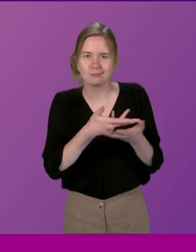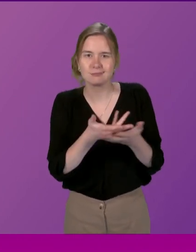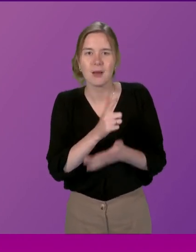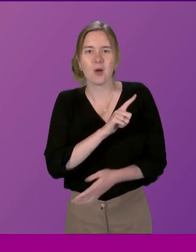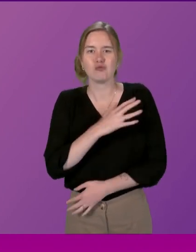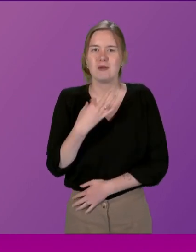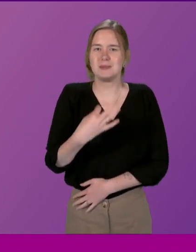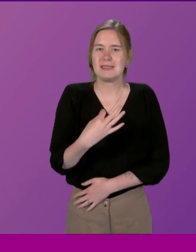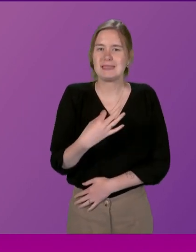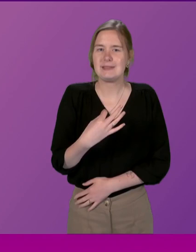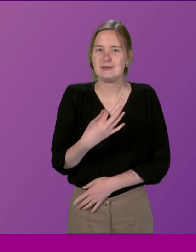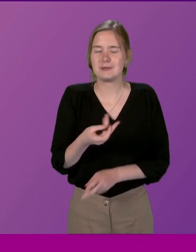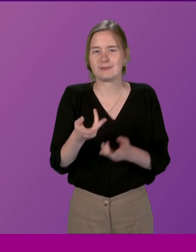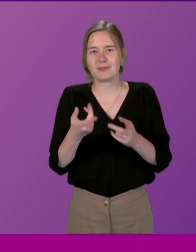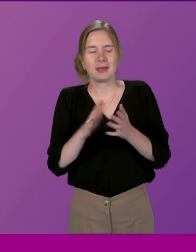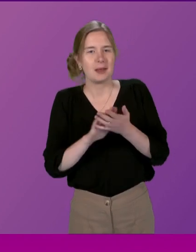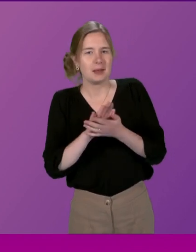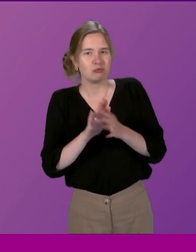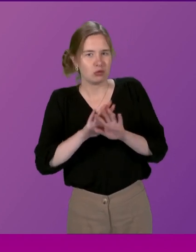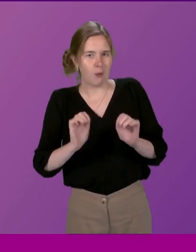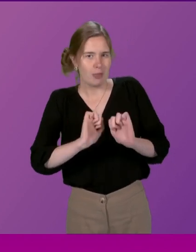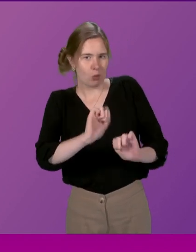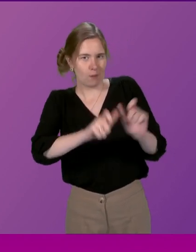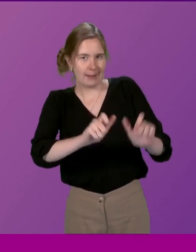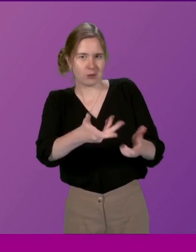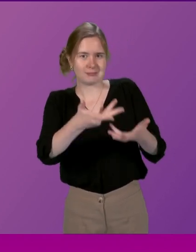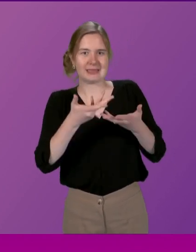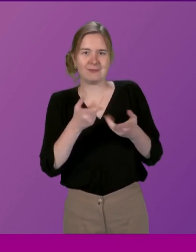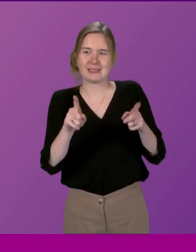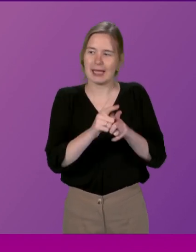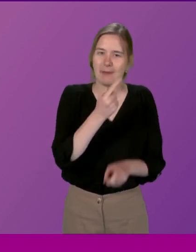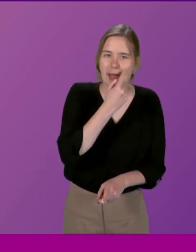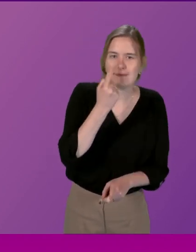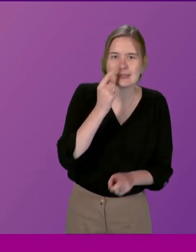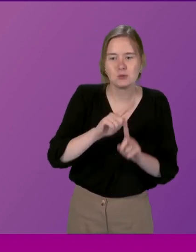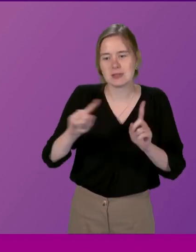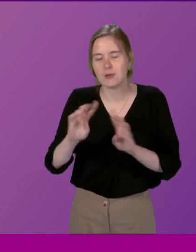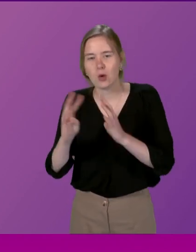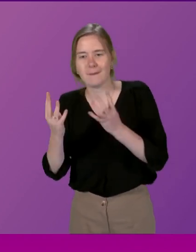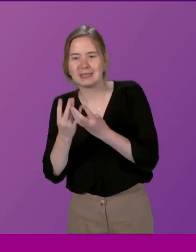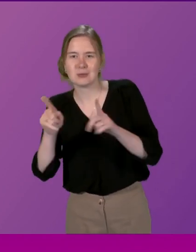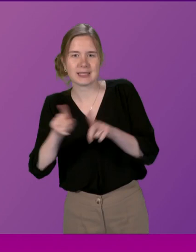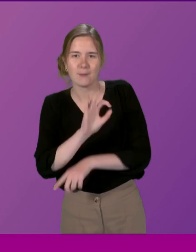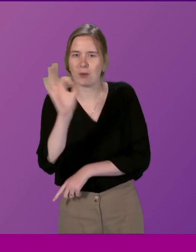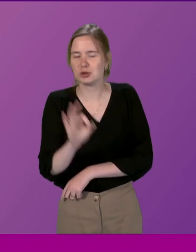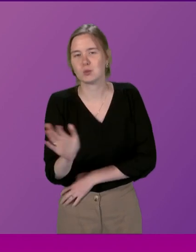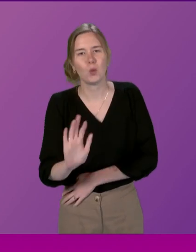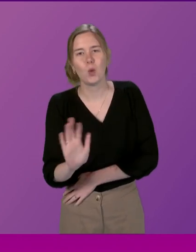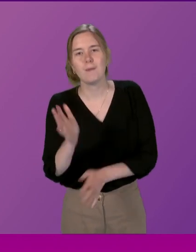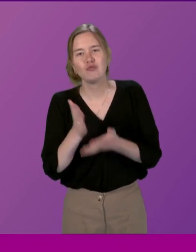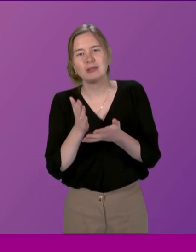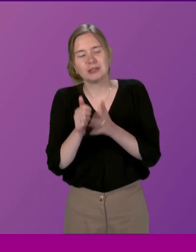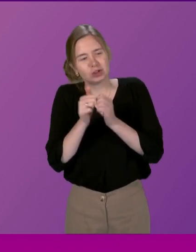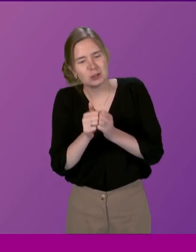representative nature of it, it's not about them giving the same evidence to a different committee on the same question. It's about